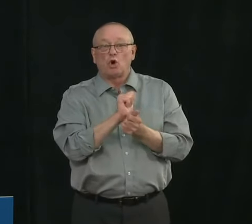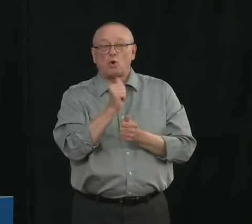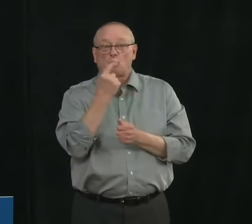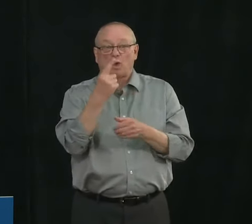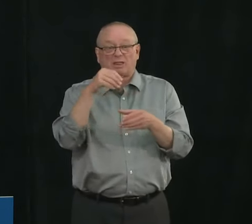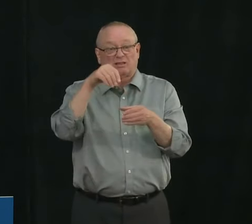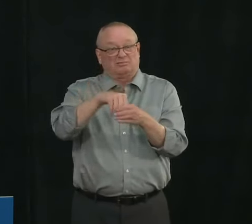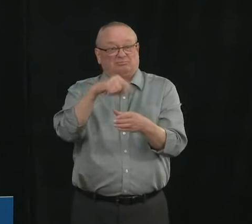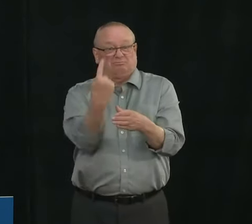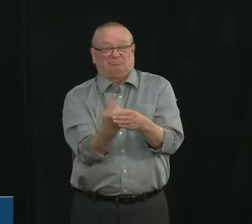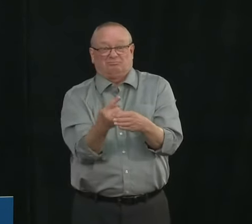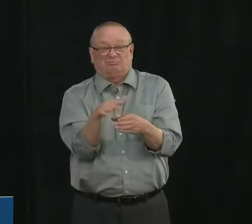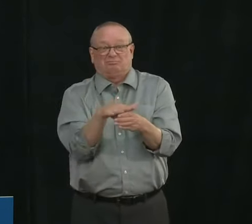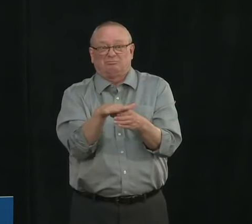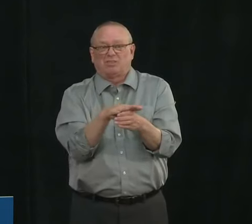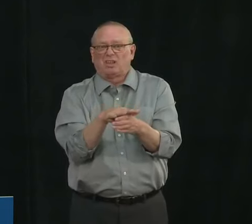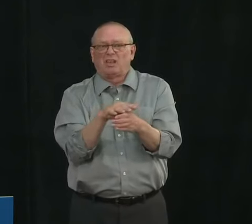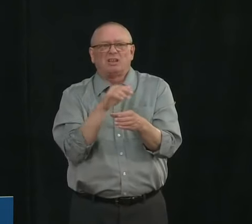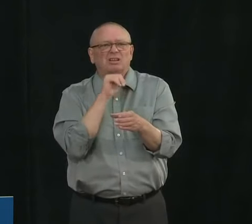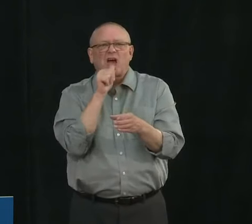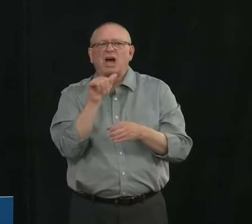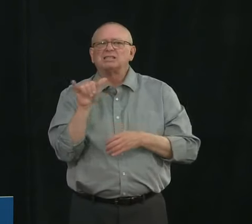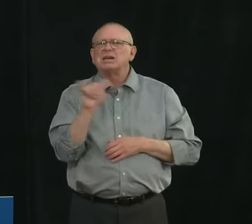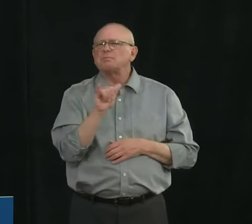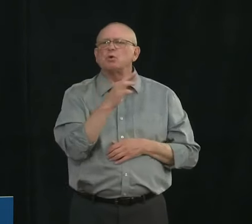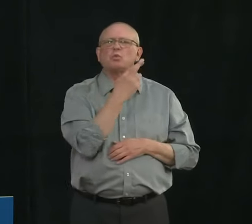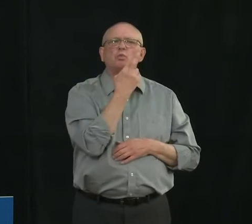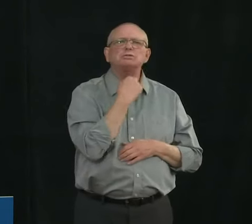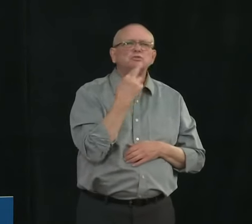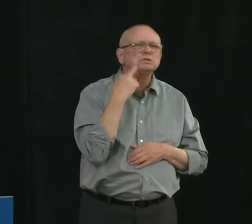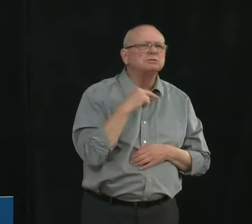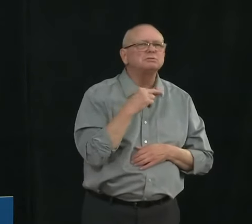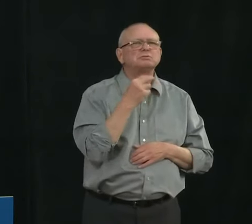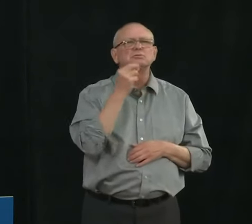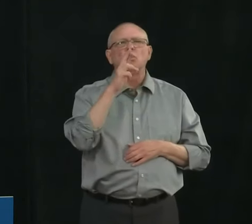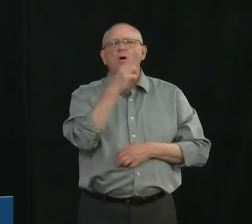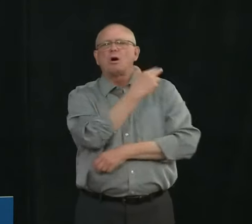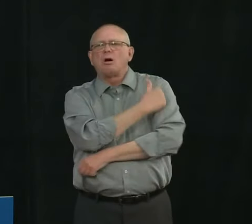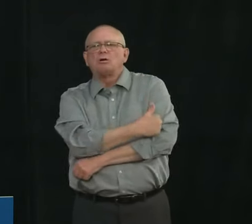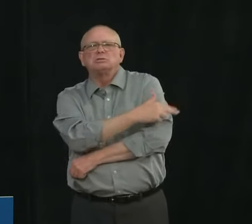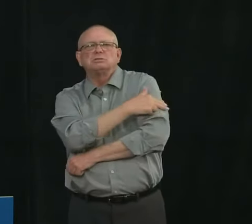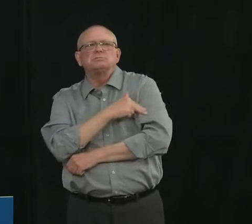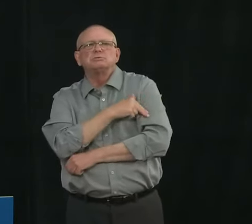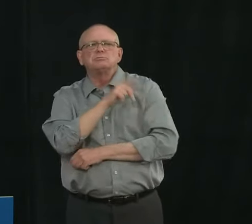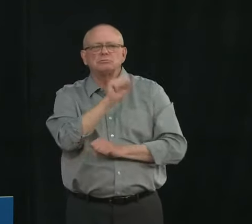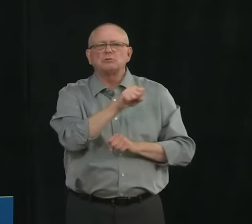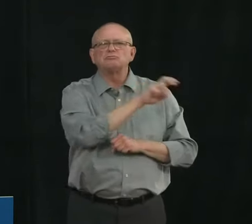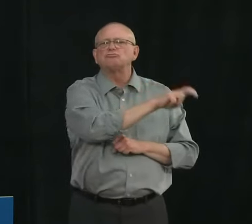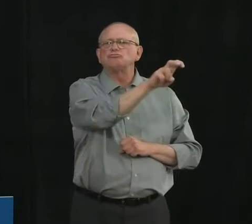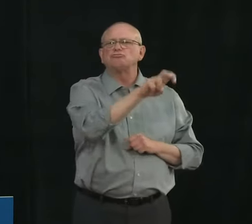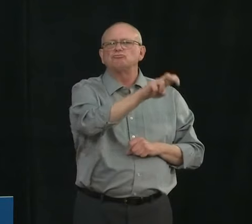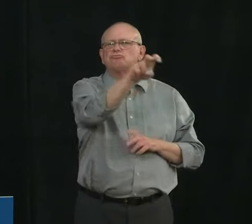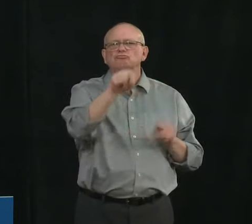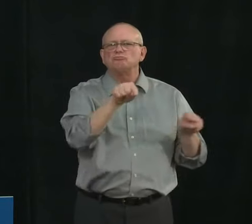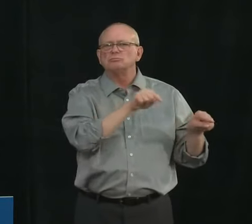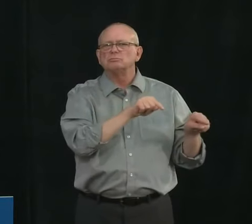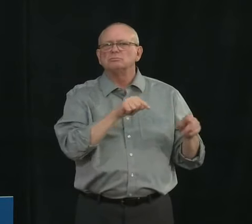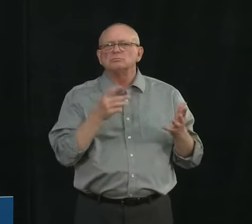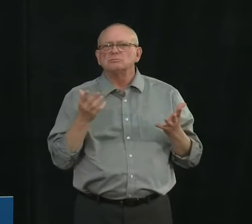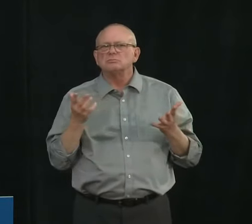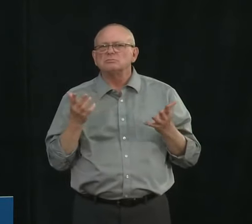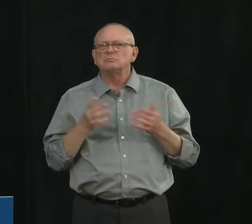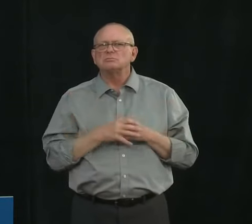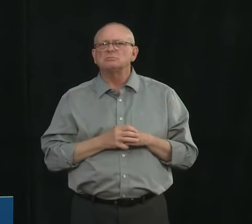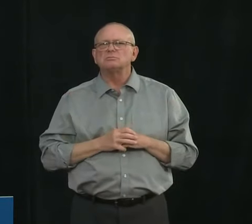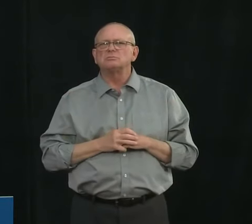which would be places that they might have interaction with the public or sort of large numbers of other people. Do you think that the existing order